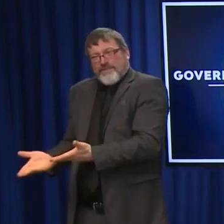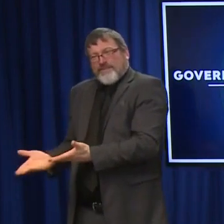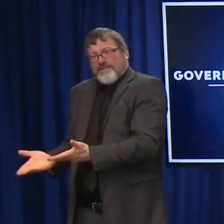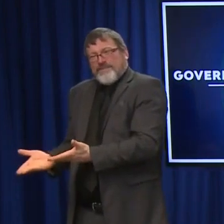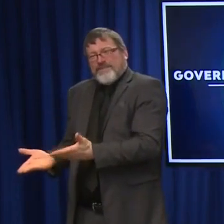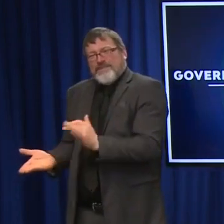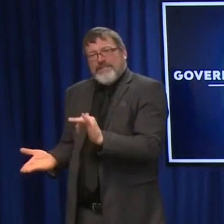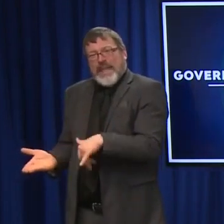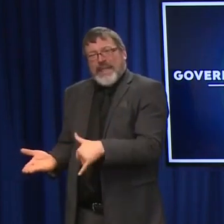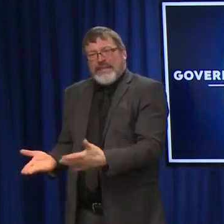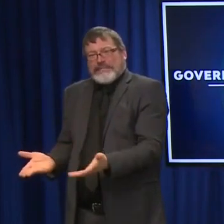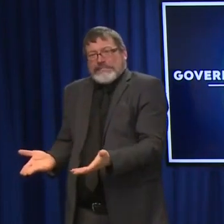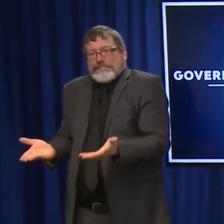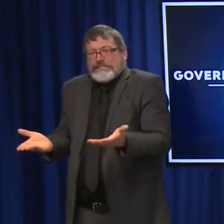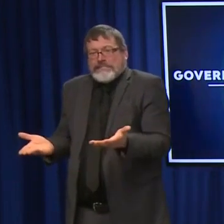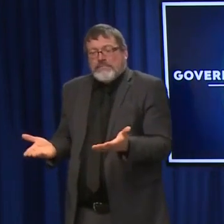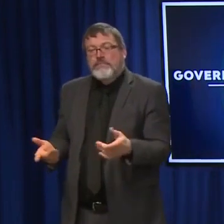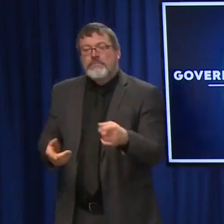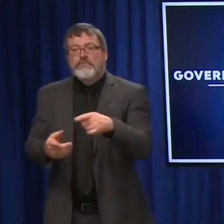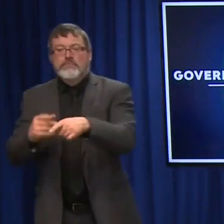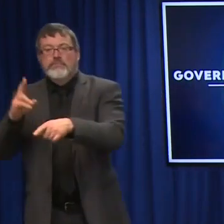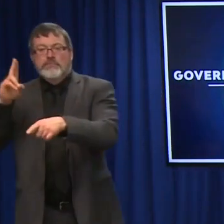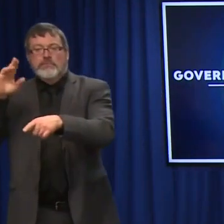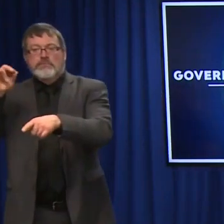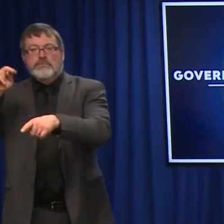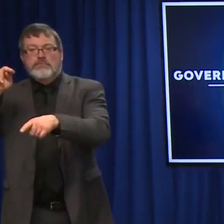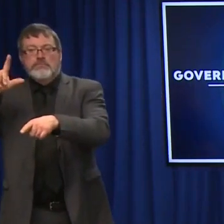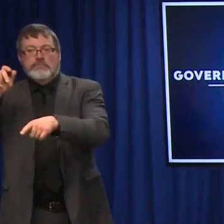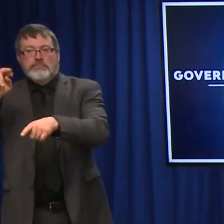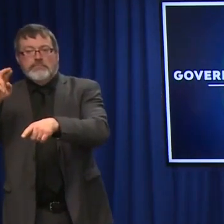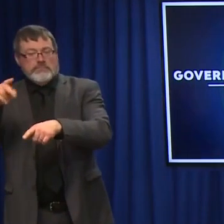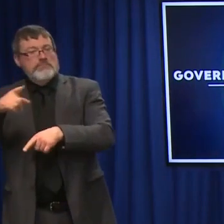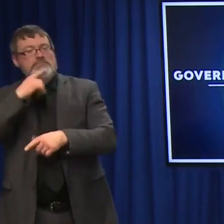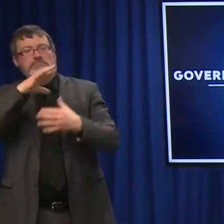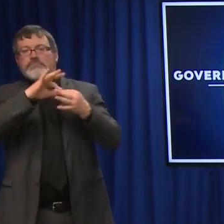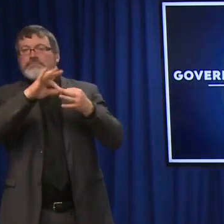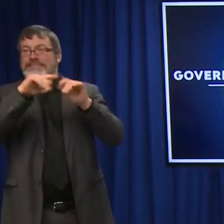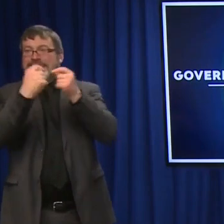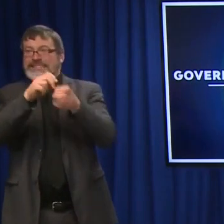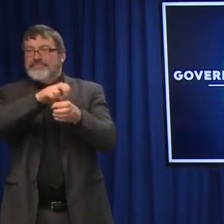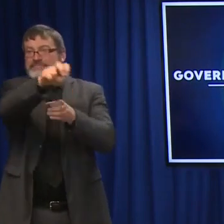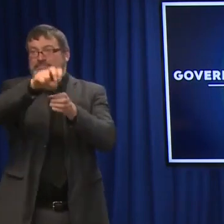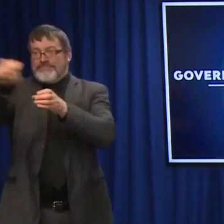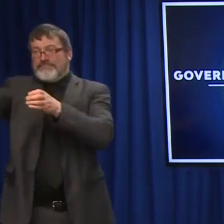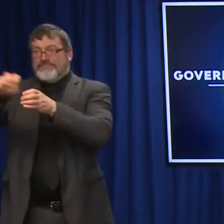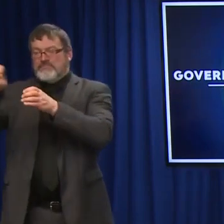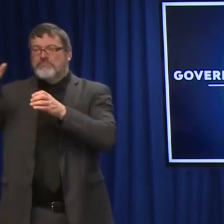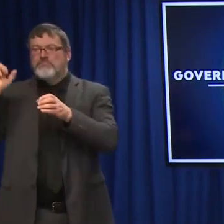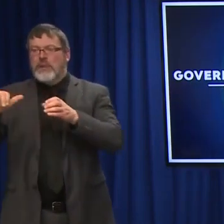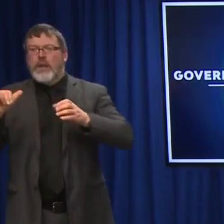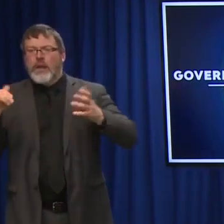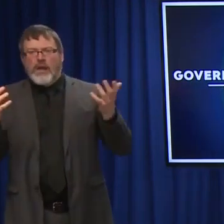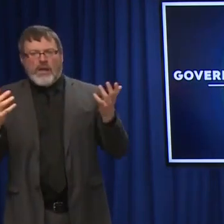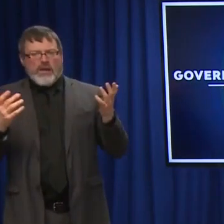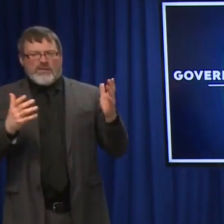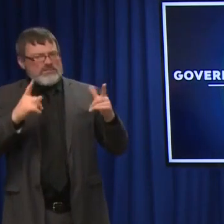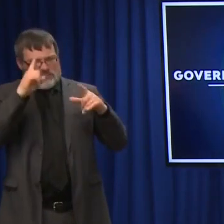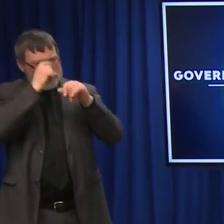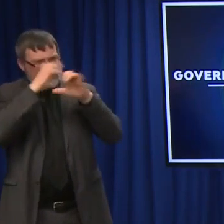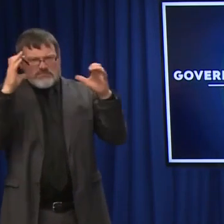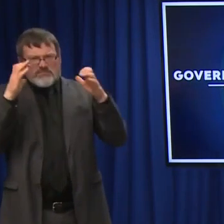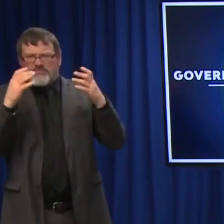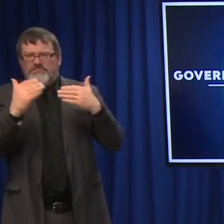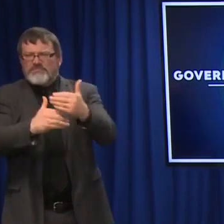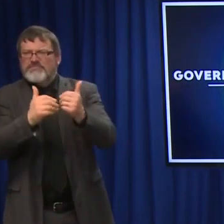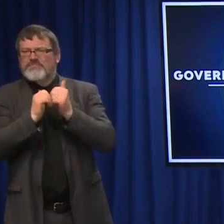Kevin, with regard to the strike teams, where are we in terms of getting them into the process? Yeah, I think the same process. I think